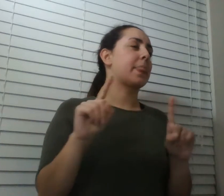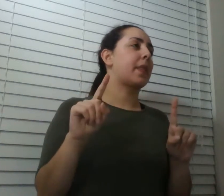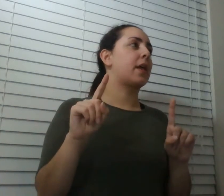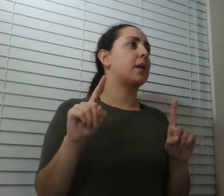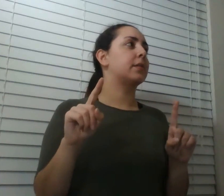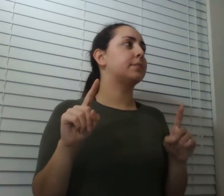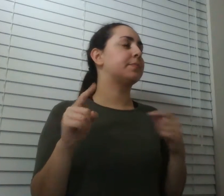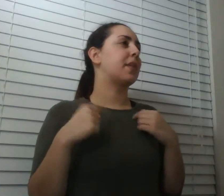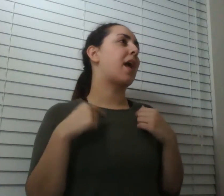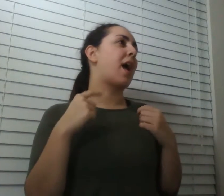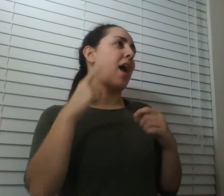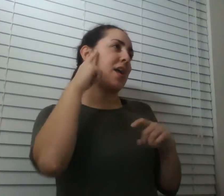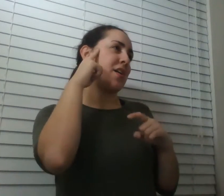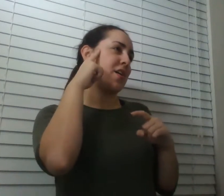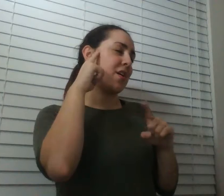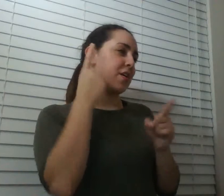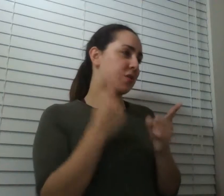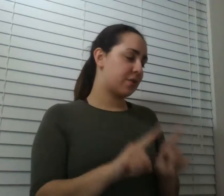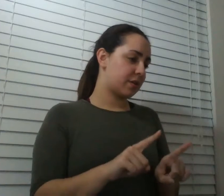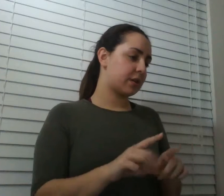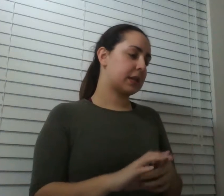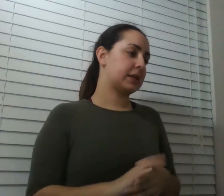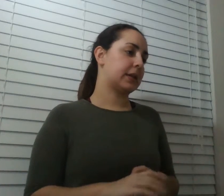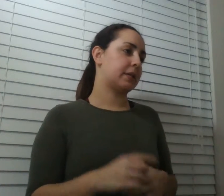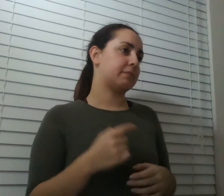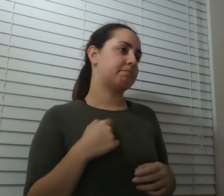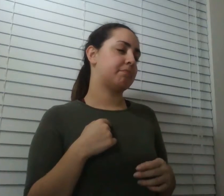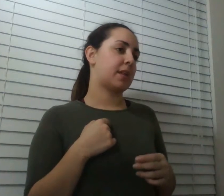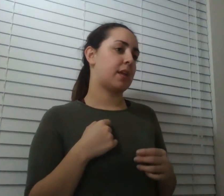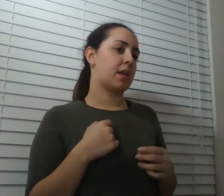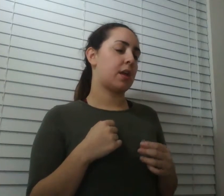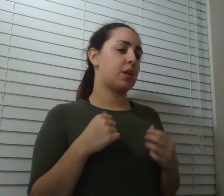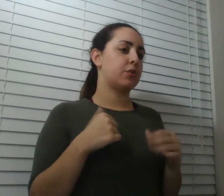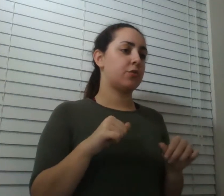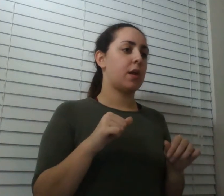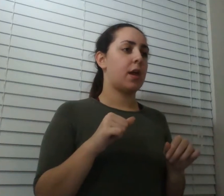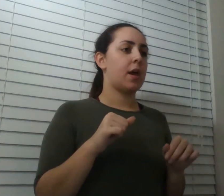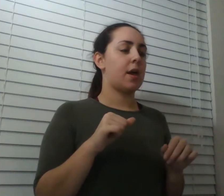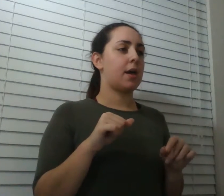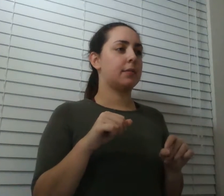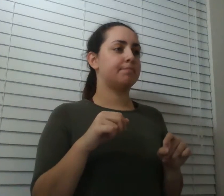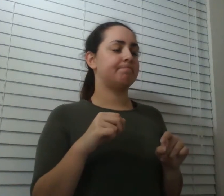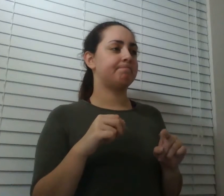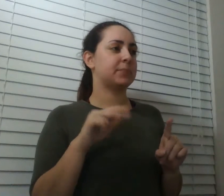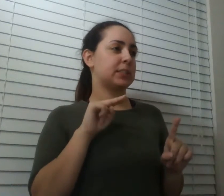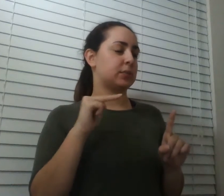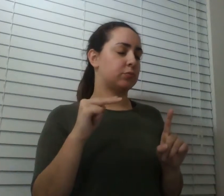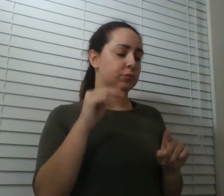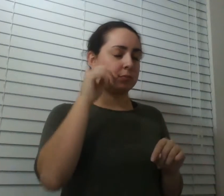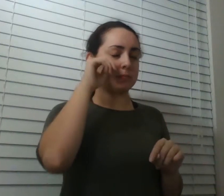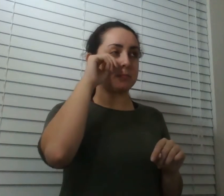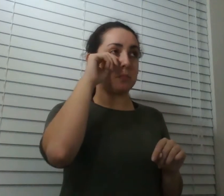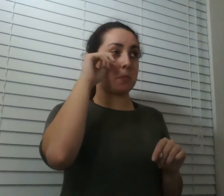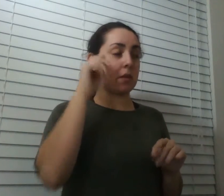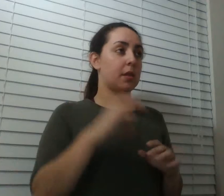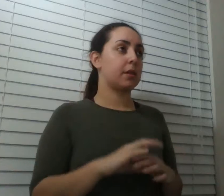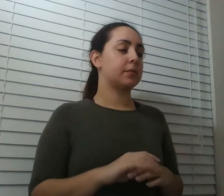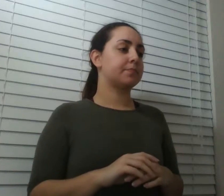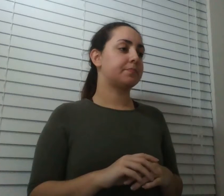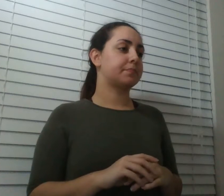closer to the idea of what i do when i improvise i know i have better days when i i don't presuppose too much try and predetermine too